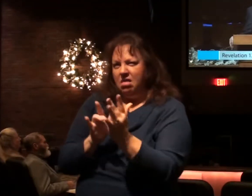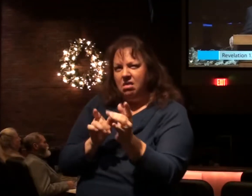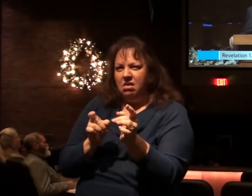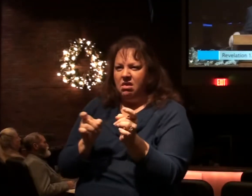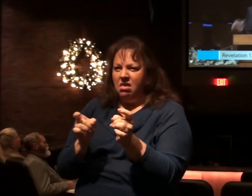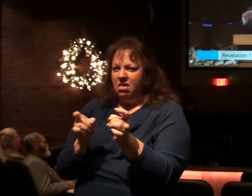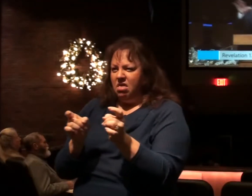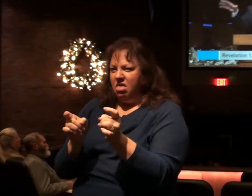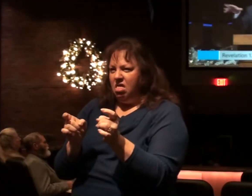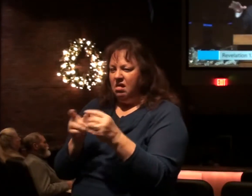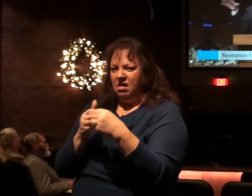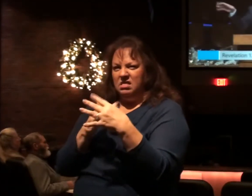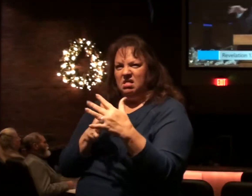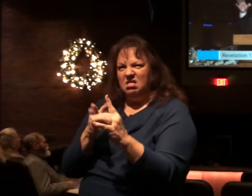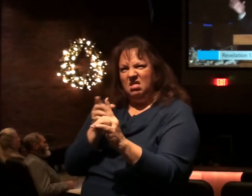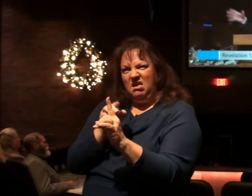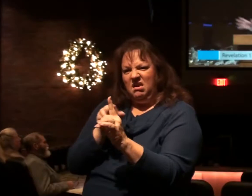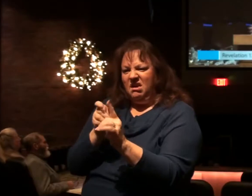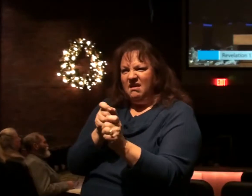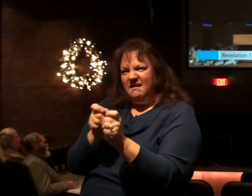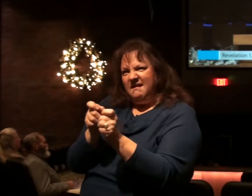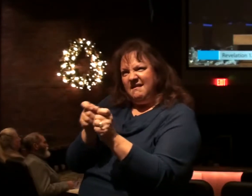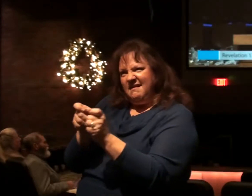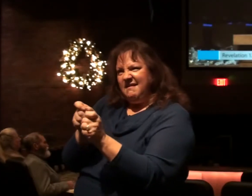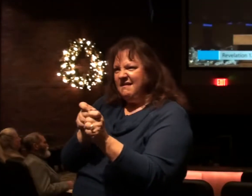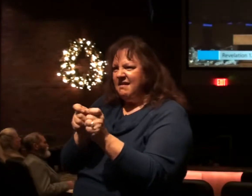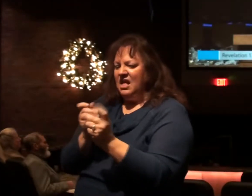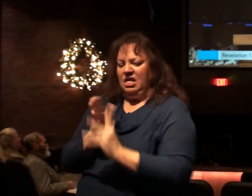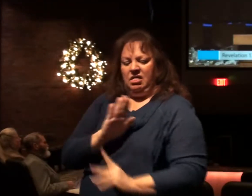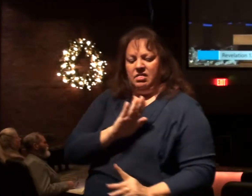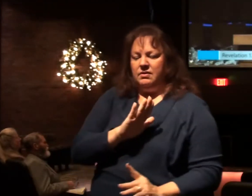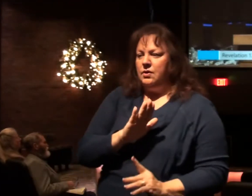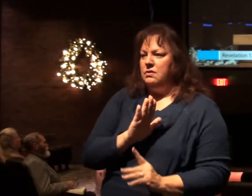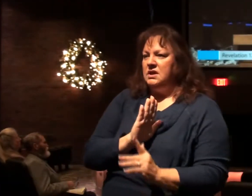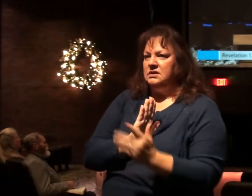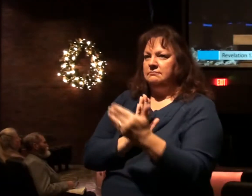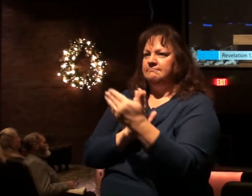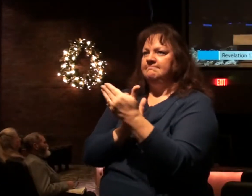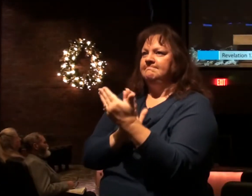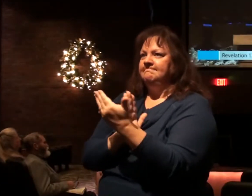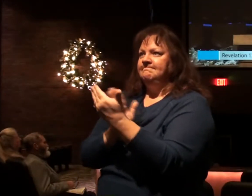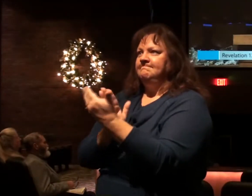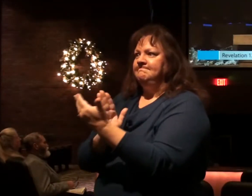the leaders and people of the world through his emissaries.